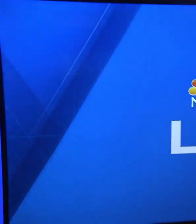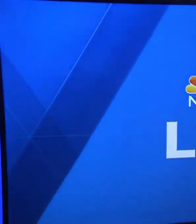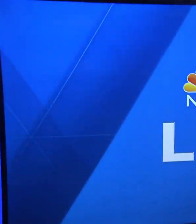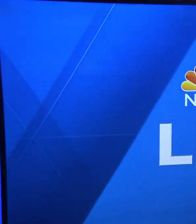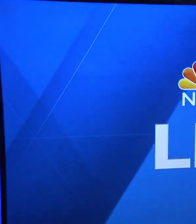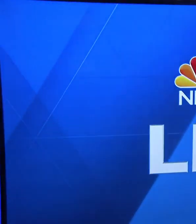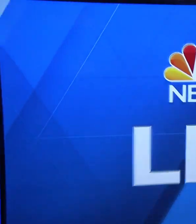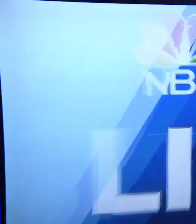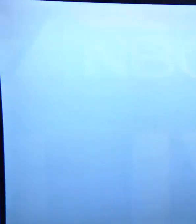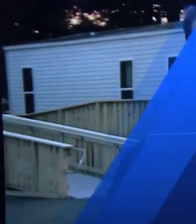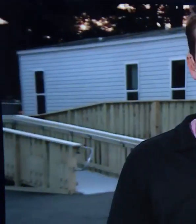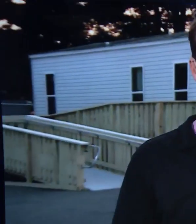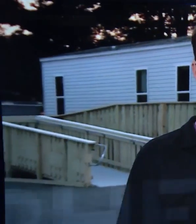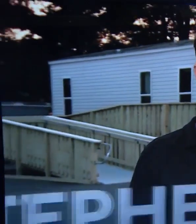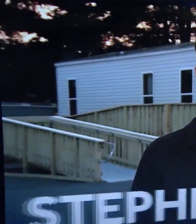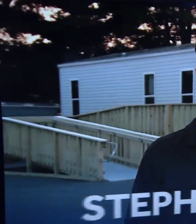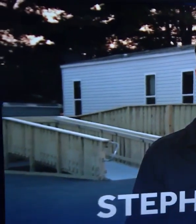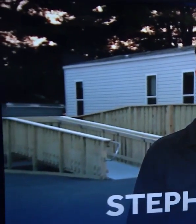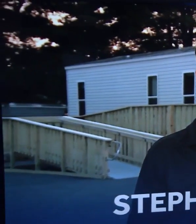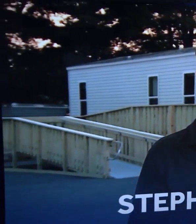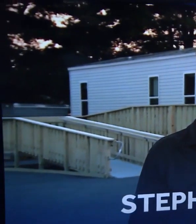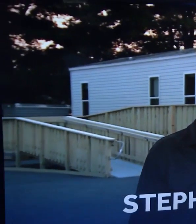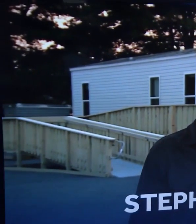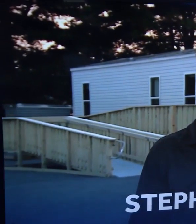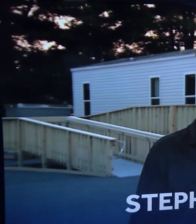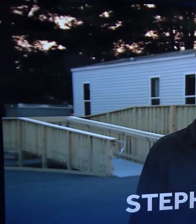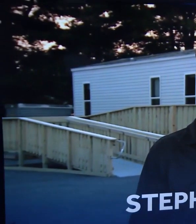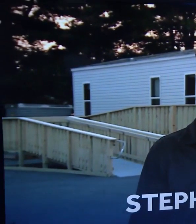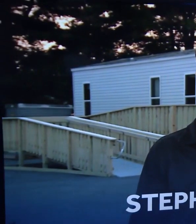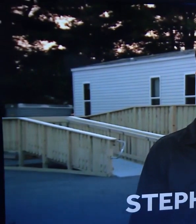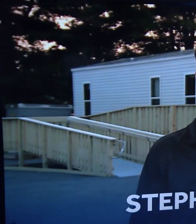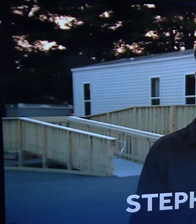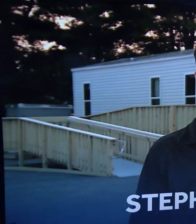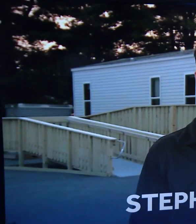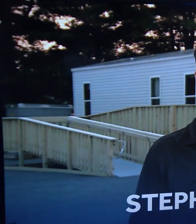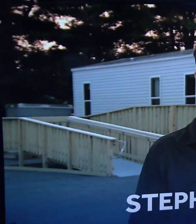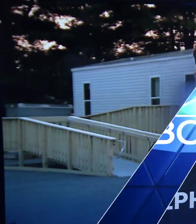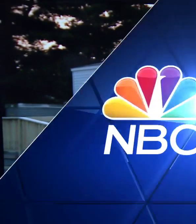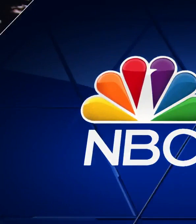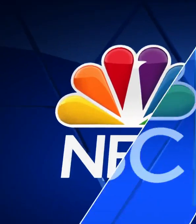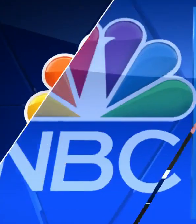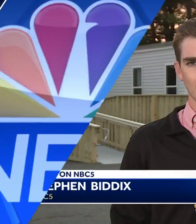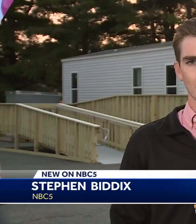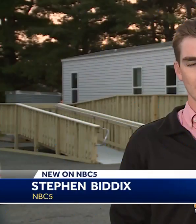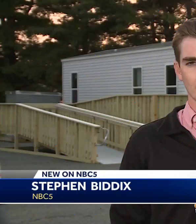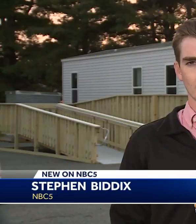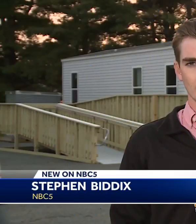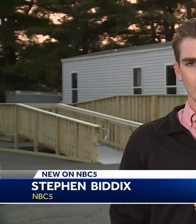Stephen Bittix is live in Berlin tonight and has more on what the state is doing to help Vermonters Stephen.